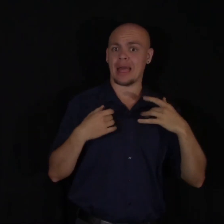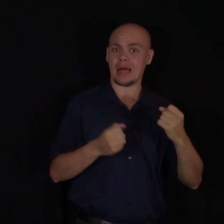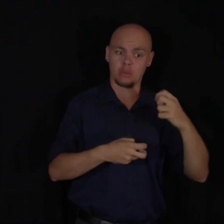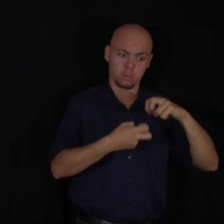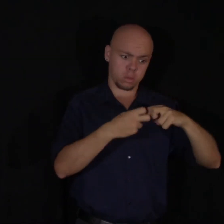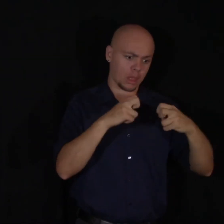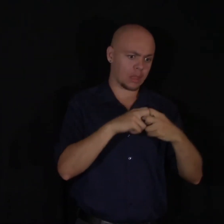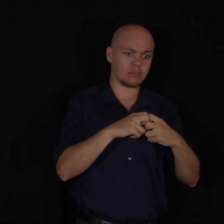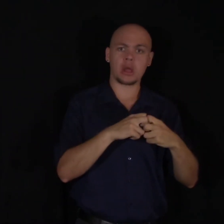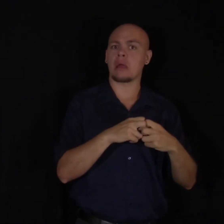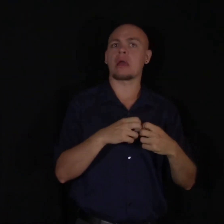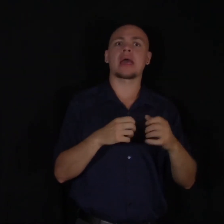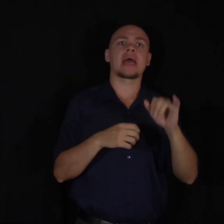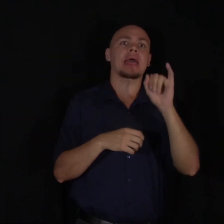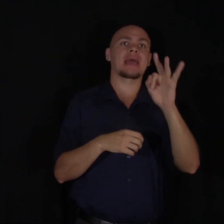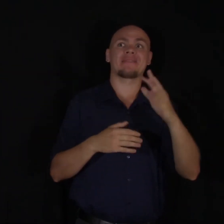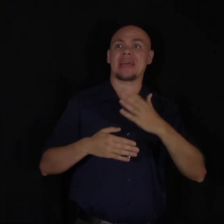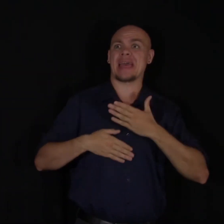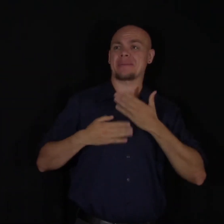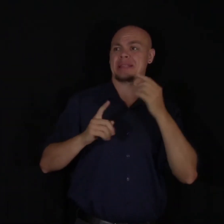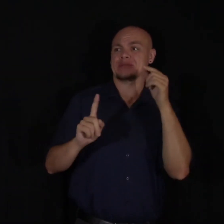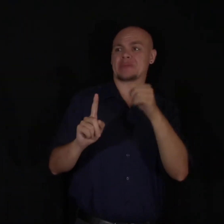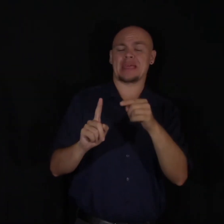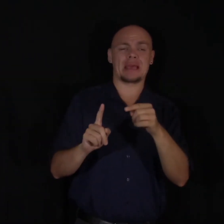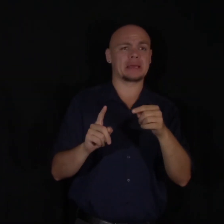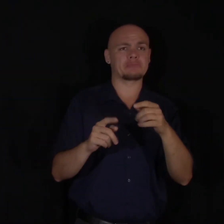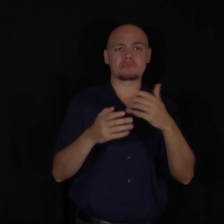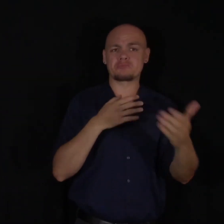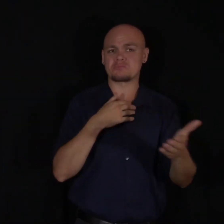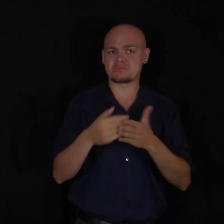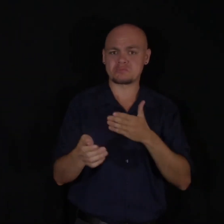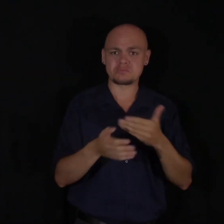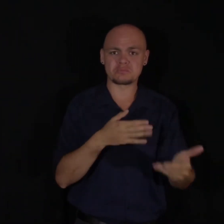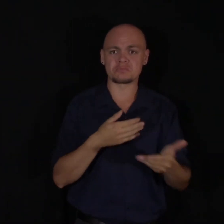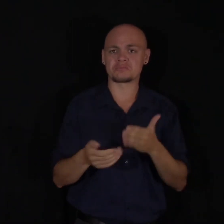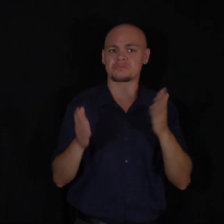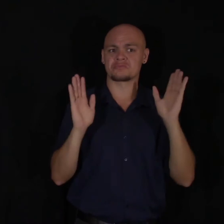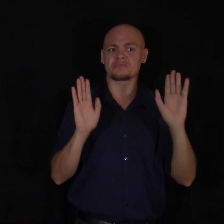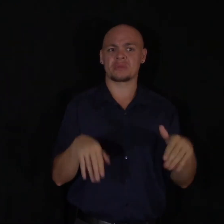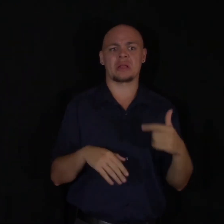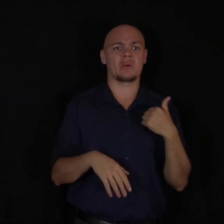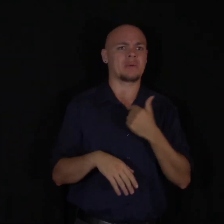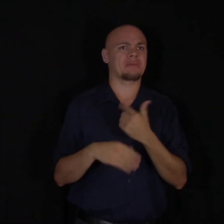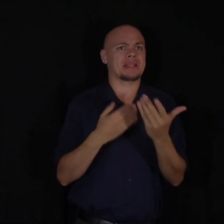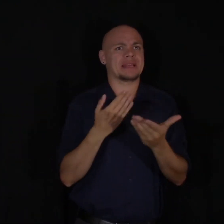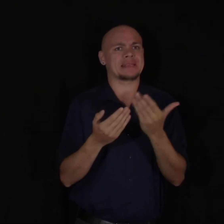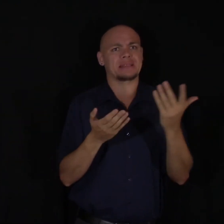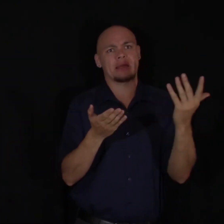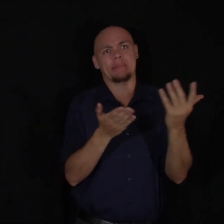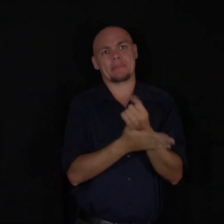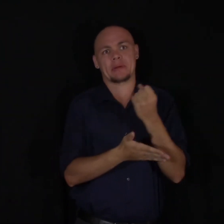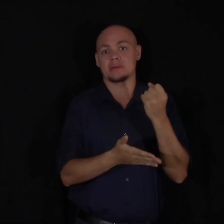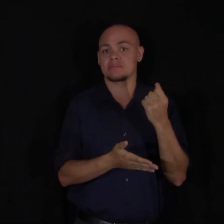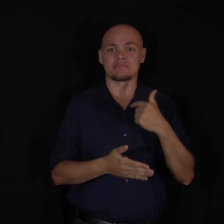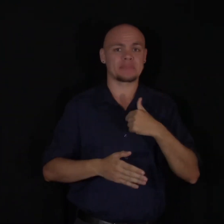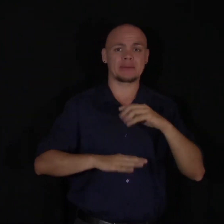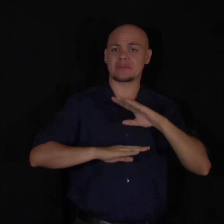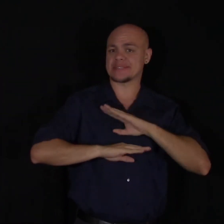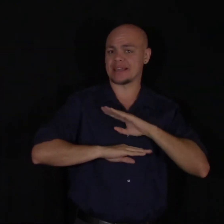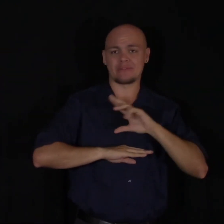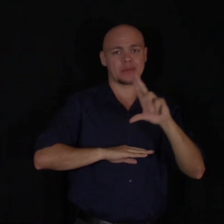happening if this is what happiness was, because we would all be able to reach the state so easily. I wasn't satisfied.